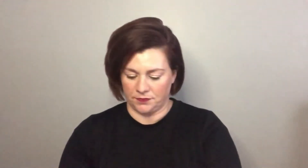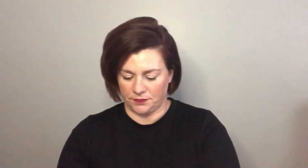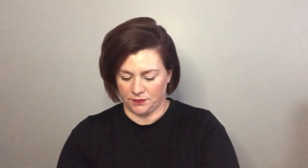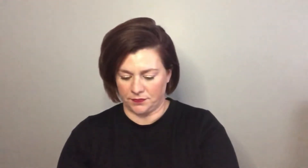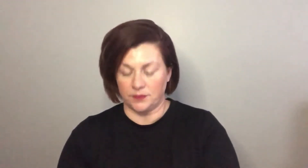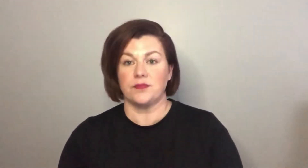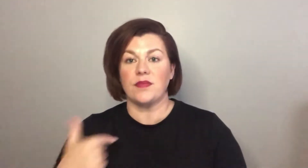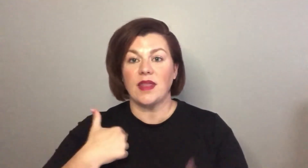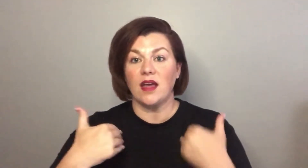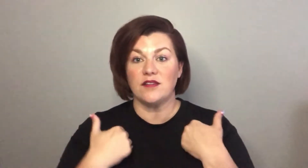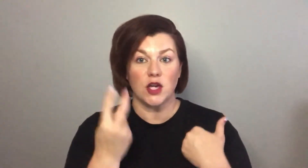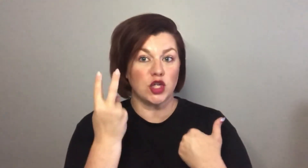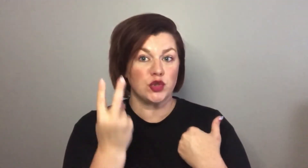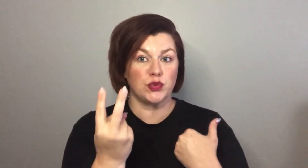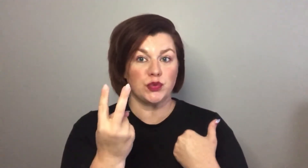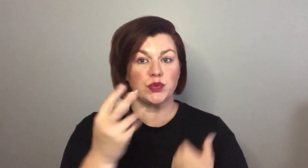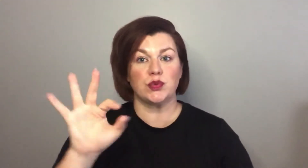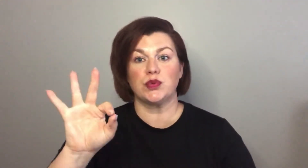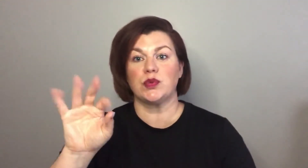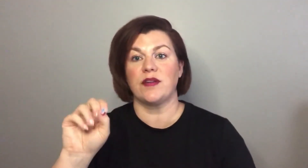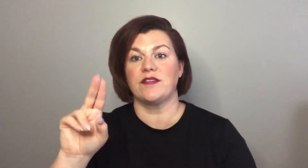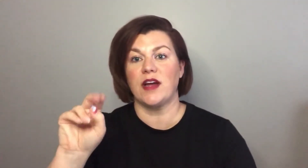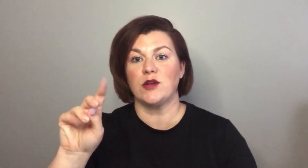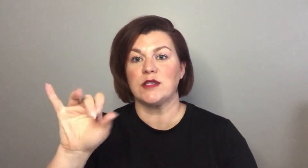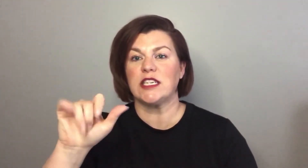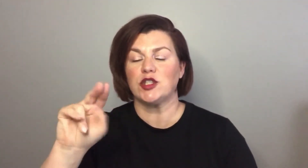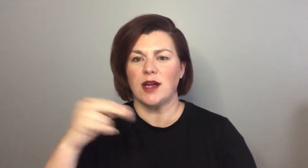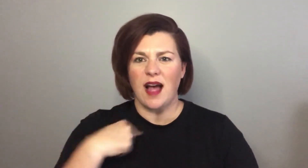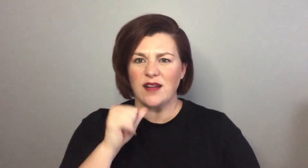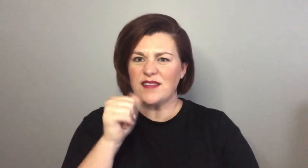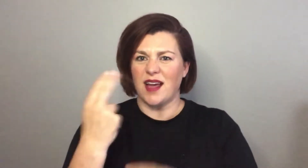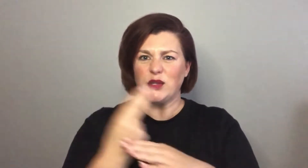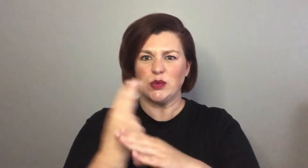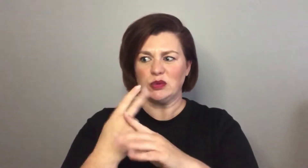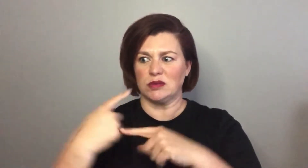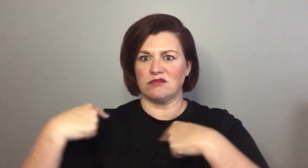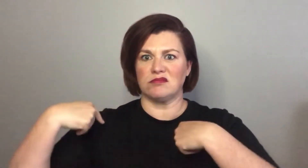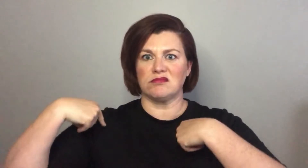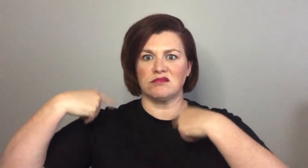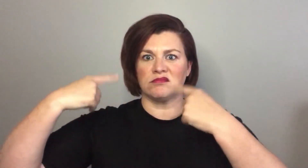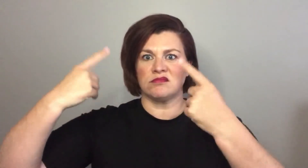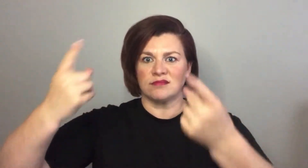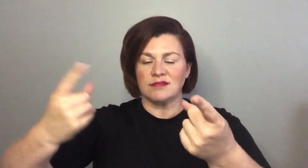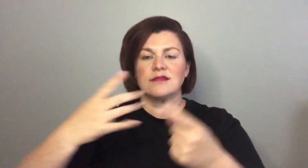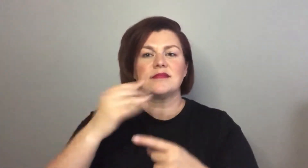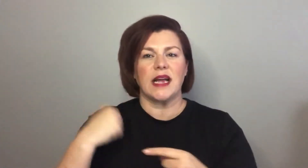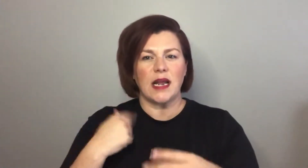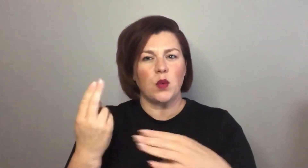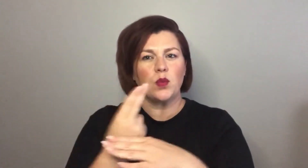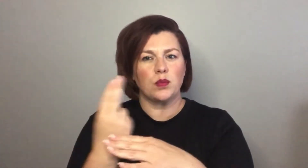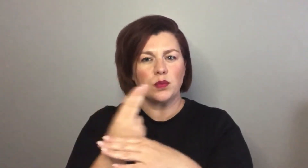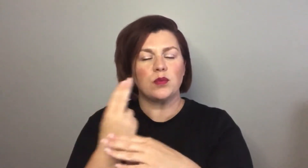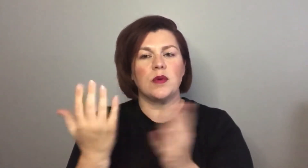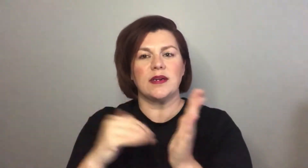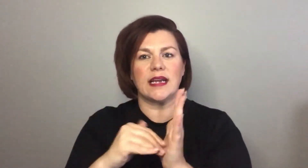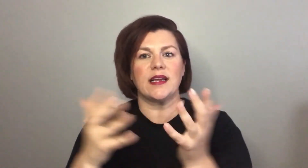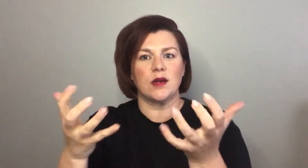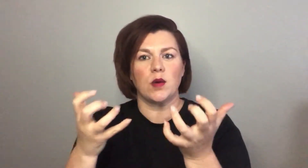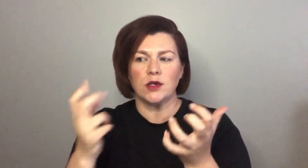foundation first of all and for foundation I chose two and one of these foundations is one